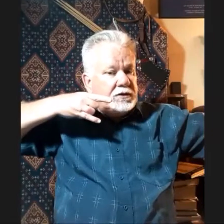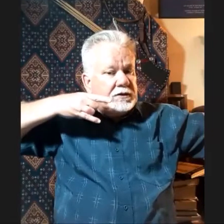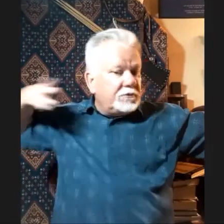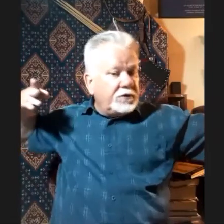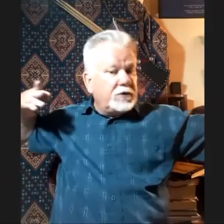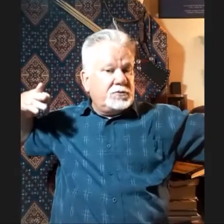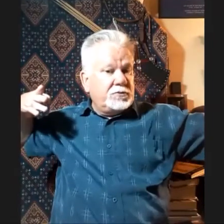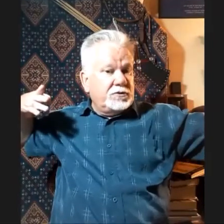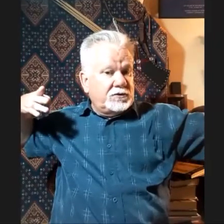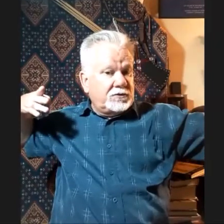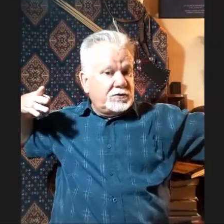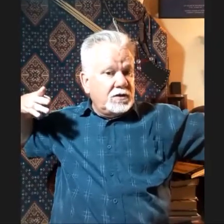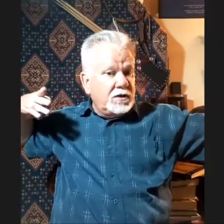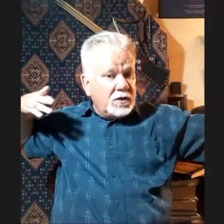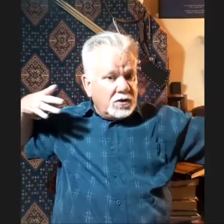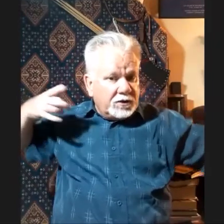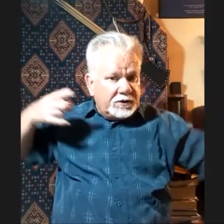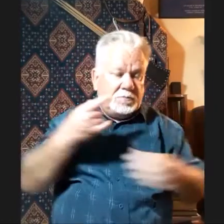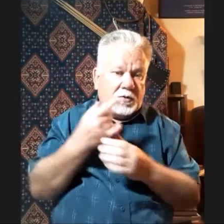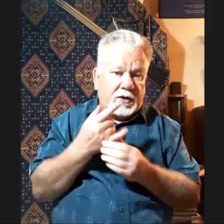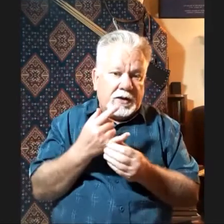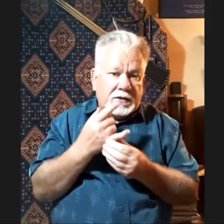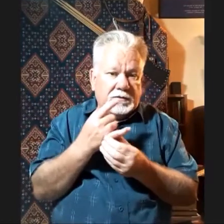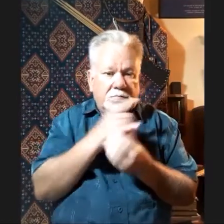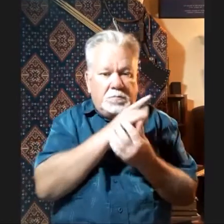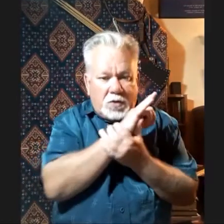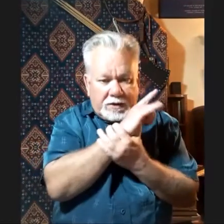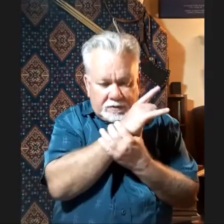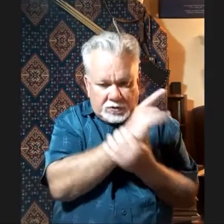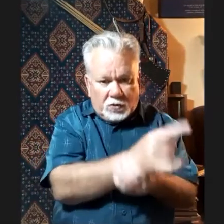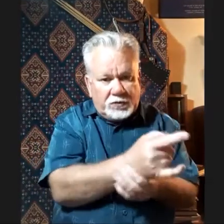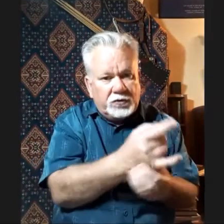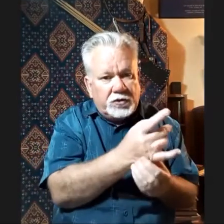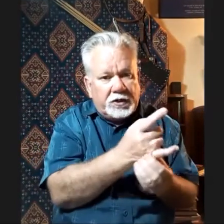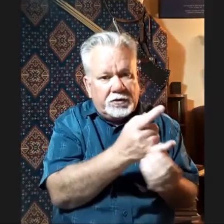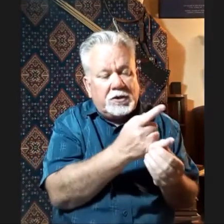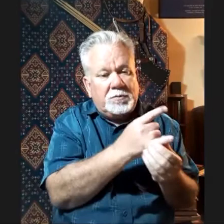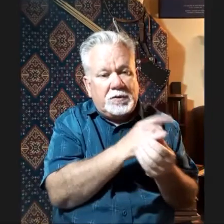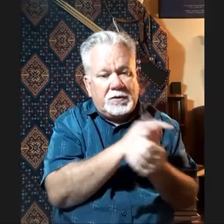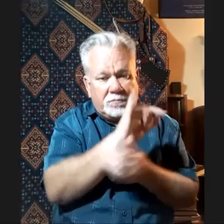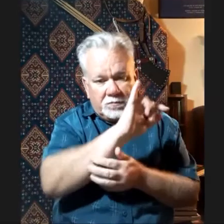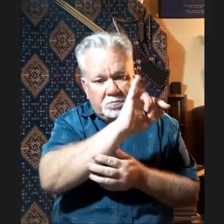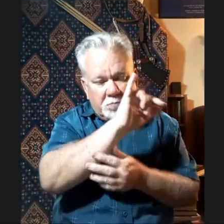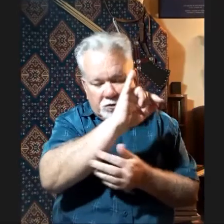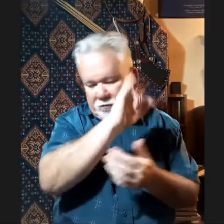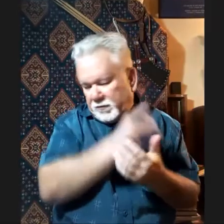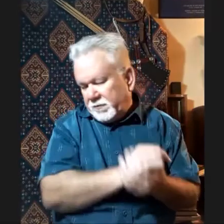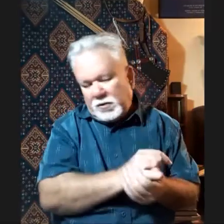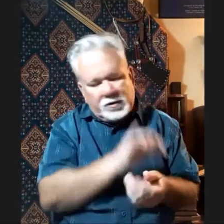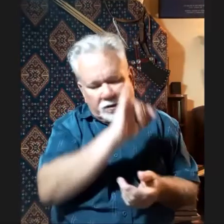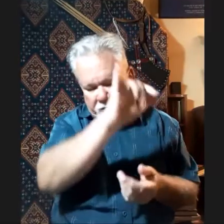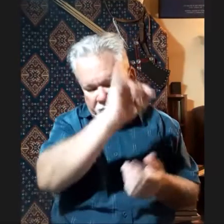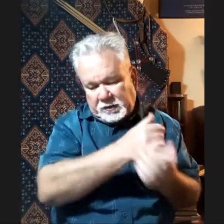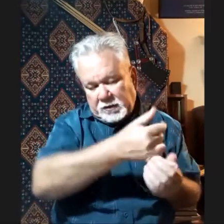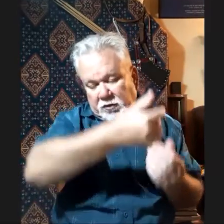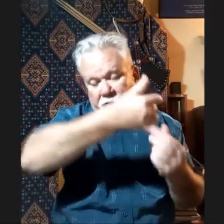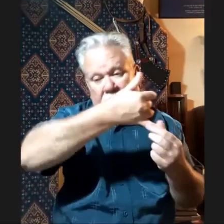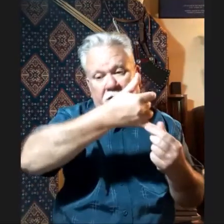to get a faster release. I think by concentrating on keeping the middle, sorry, the little finger, the little finger